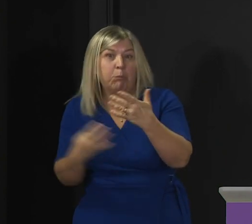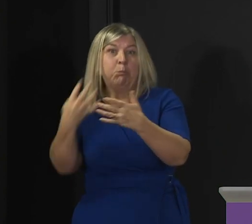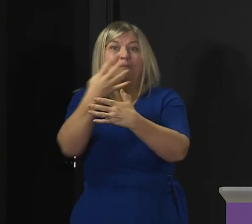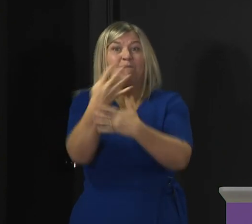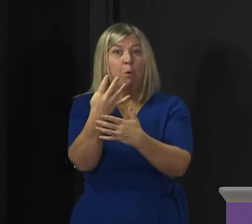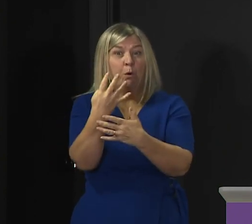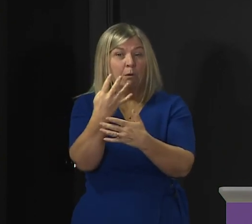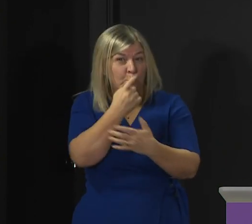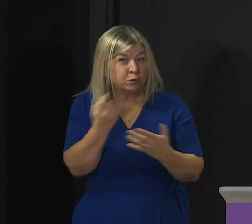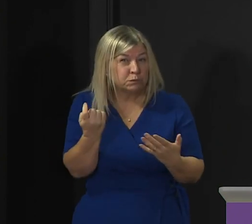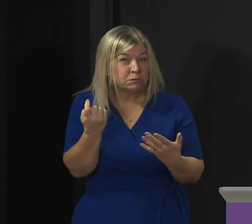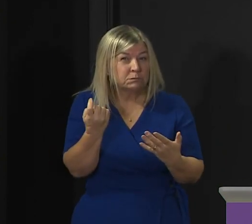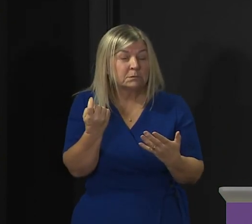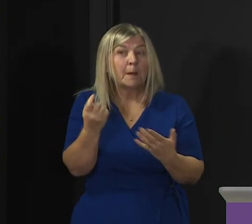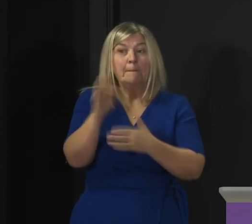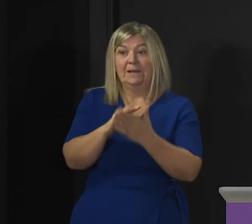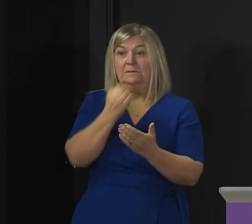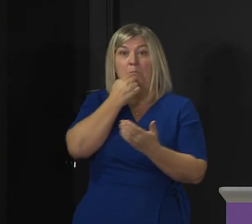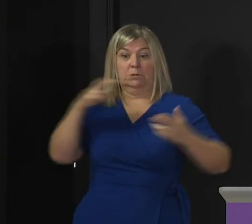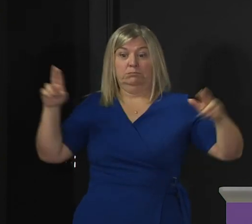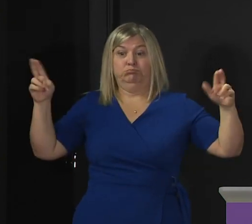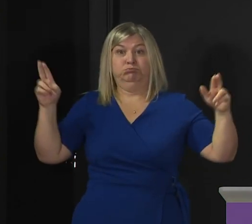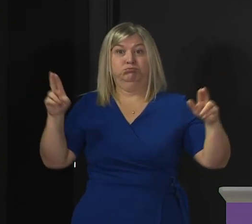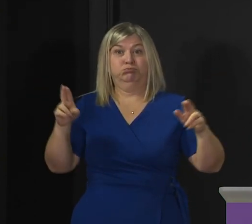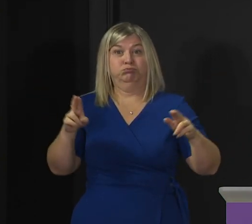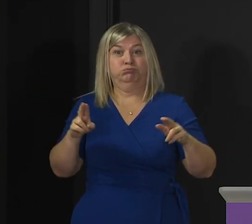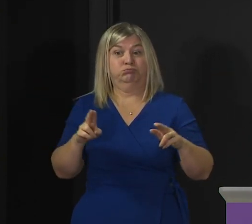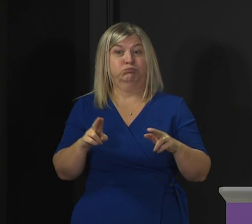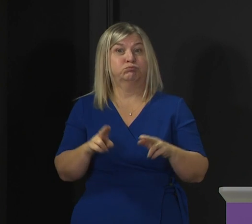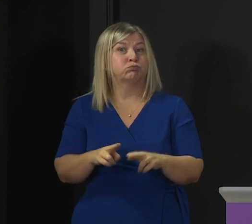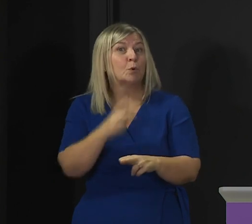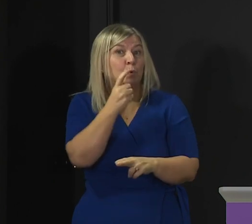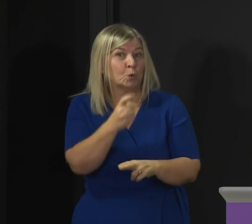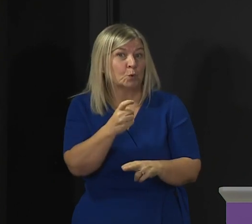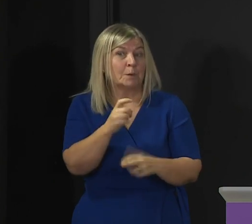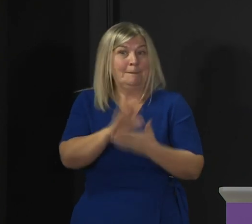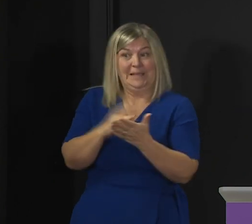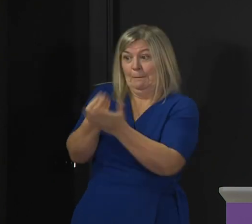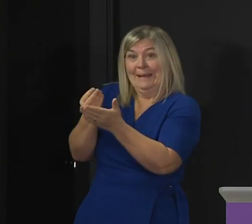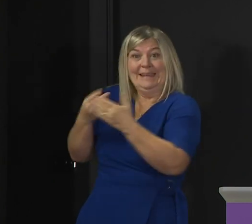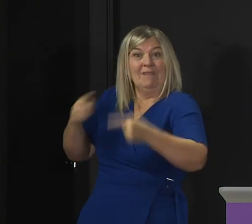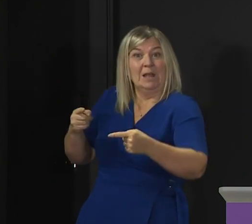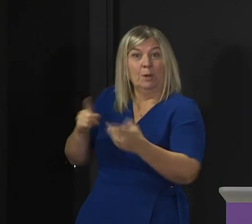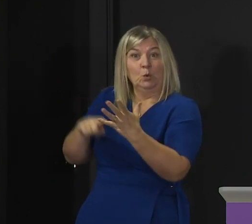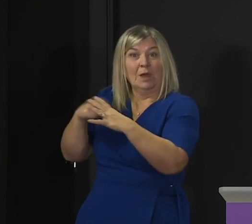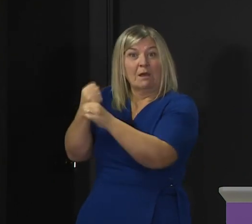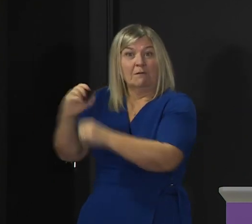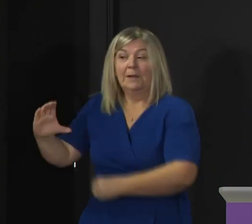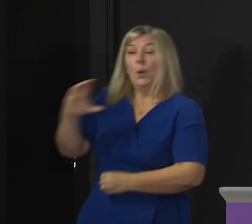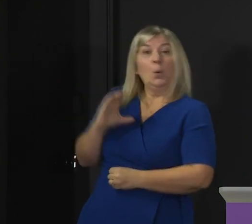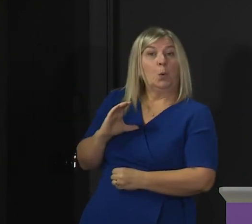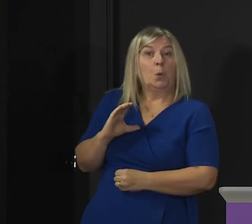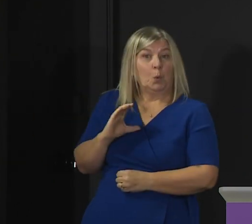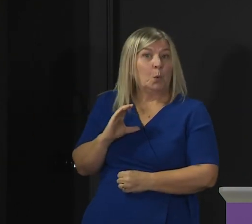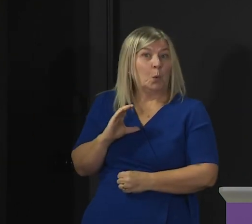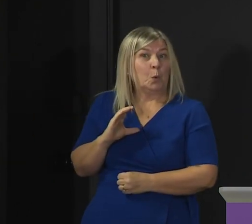of that would be suppressing the virus further and faster at a time when financial support is available, and possibly, I don't